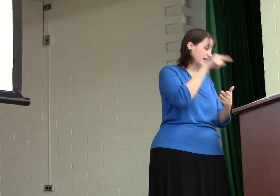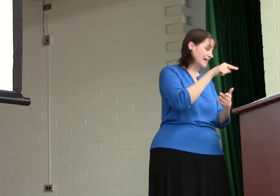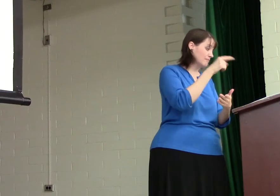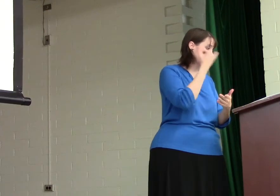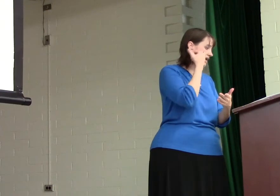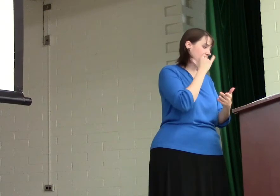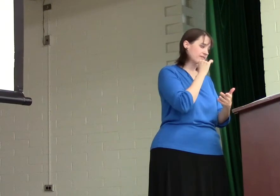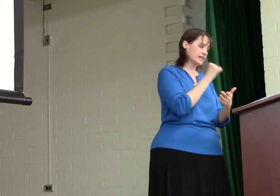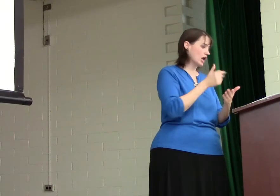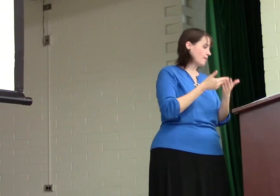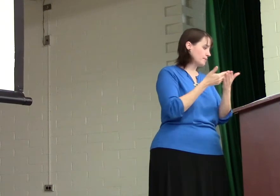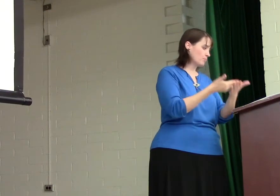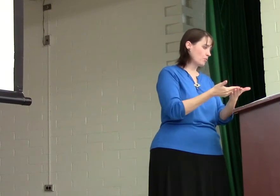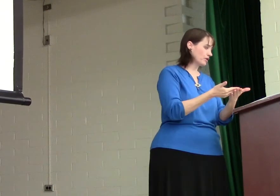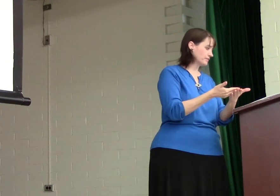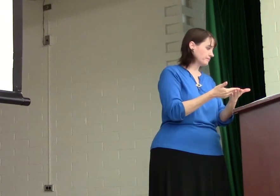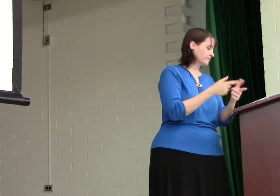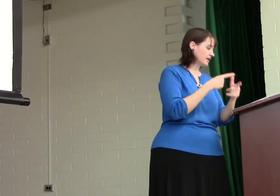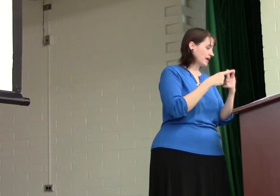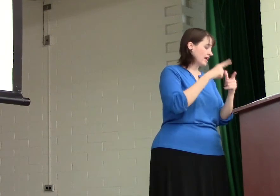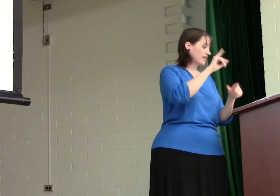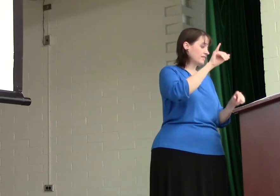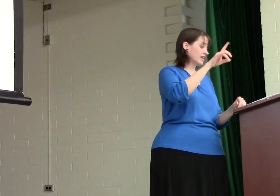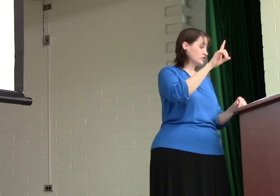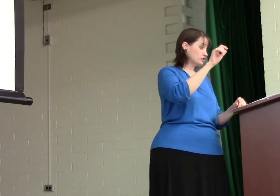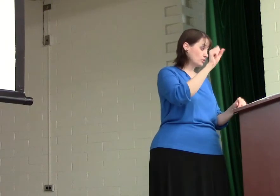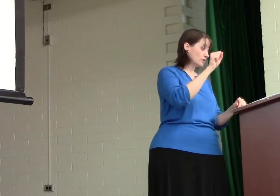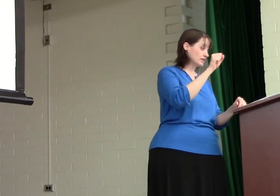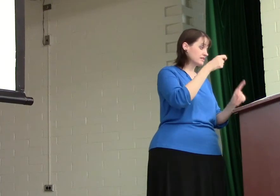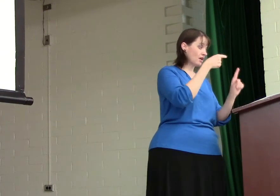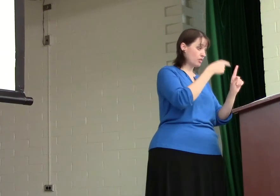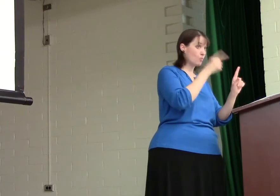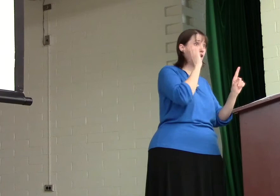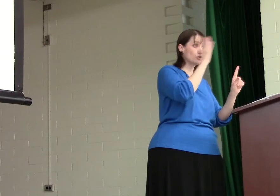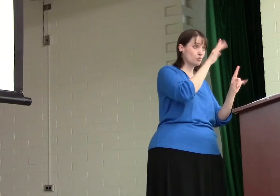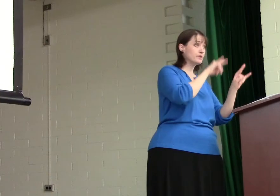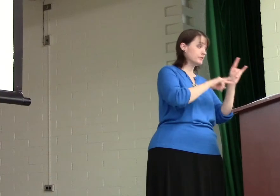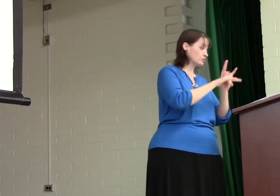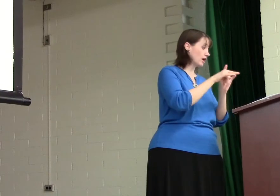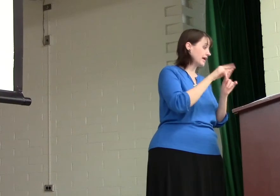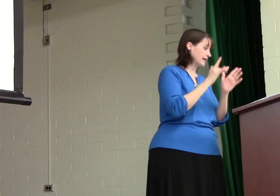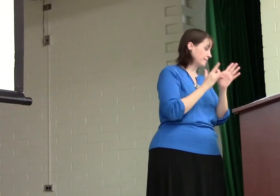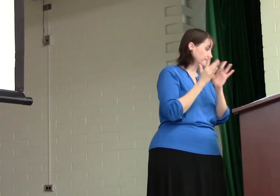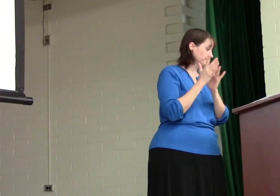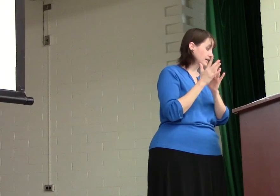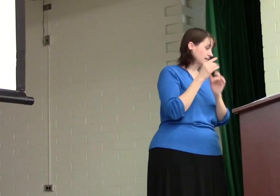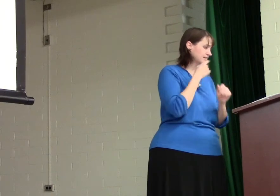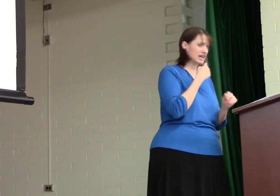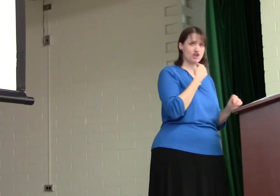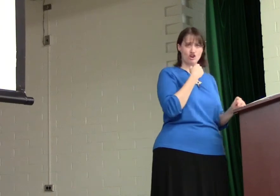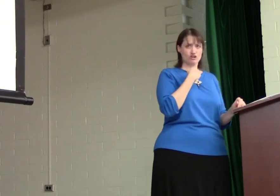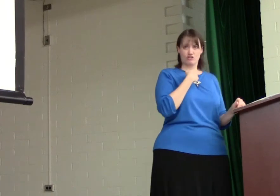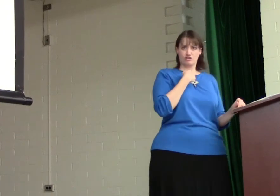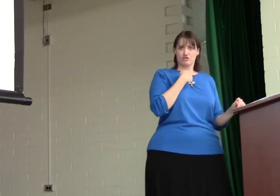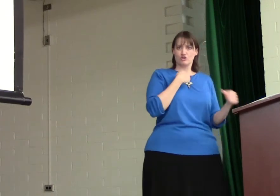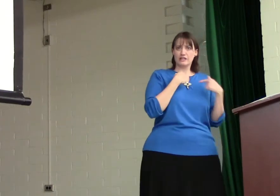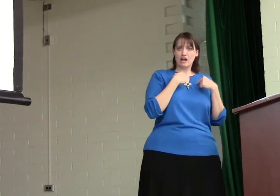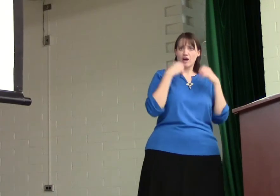him if he had not been born. Then Judas, the one who would betray him, said, Surely not